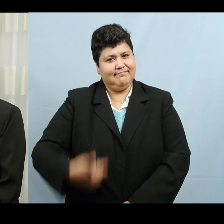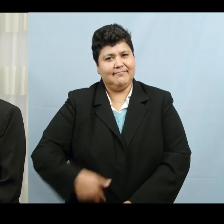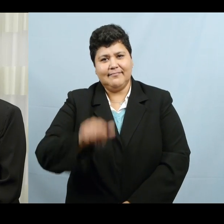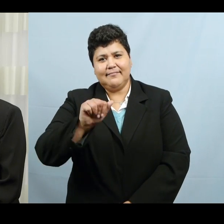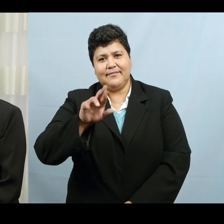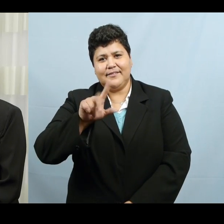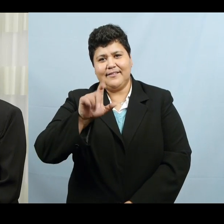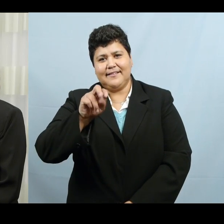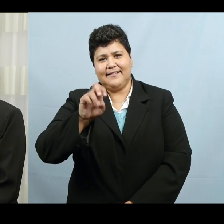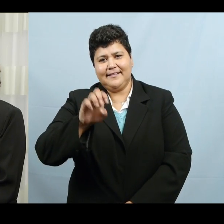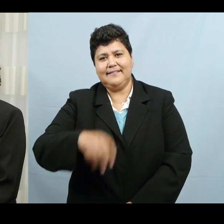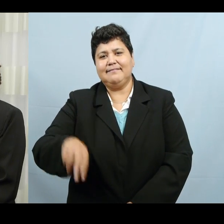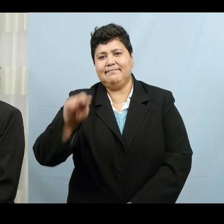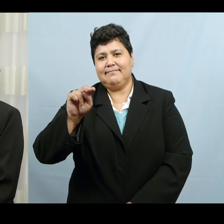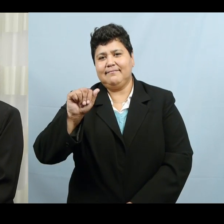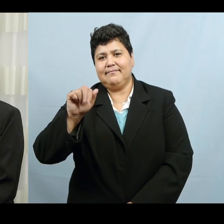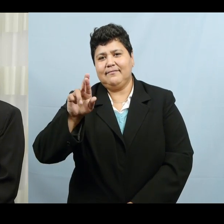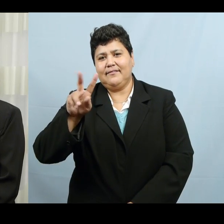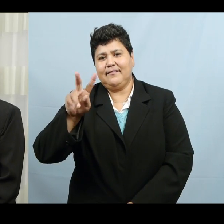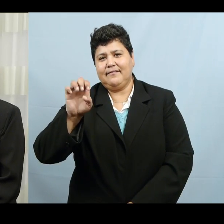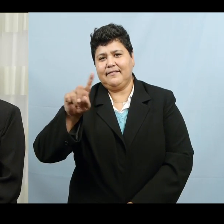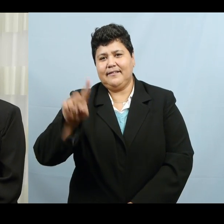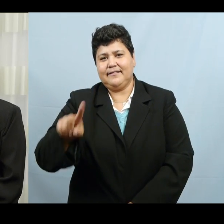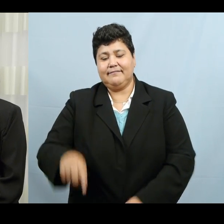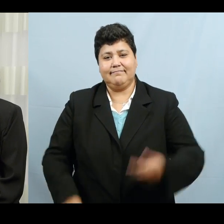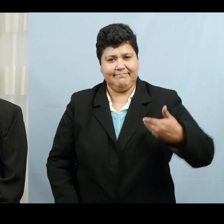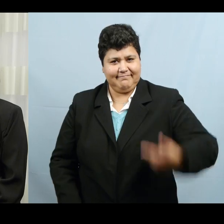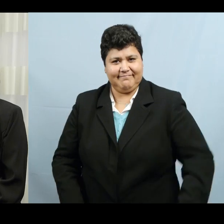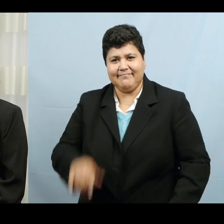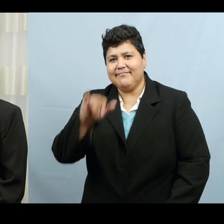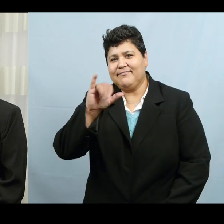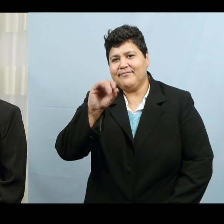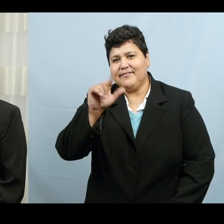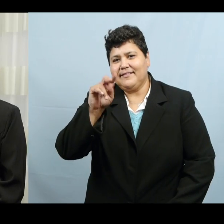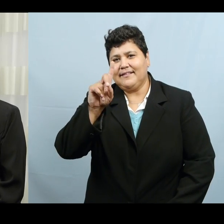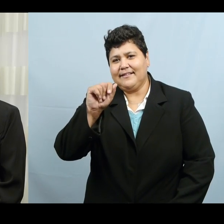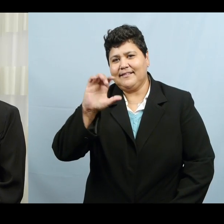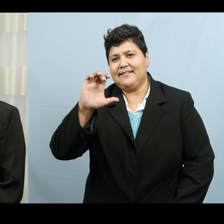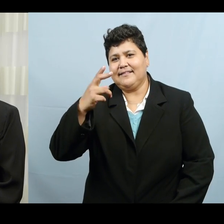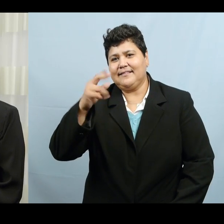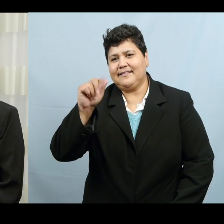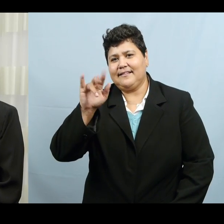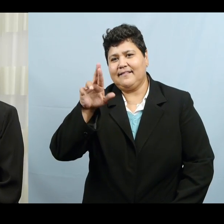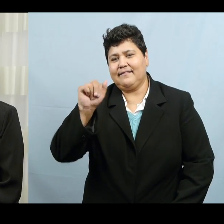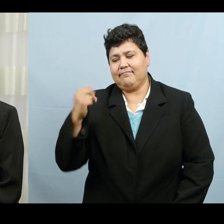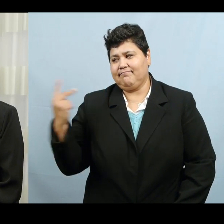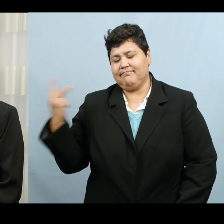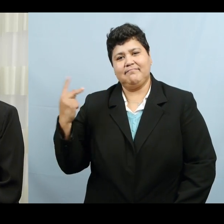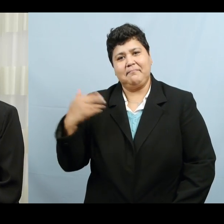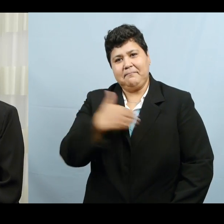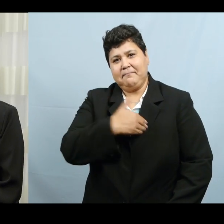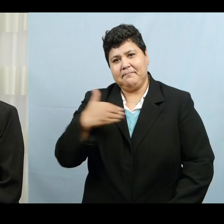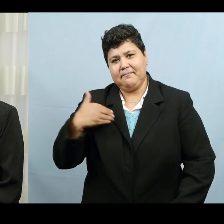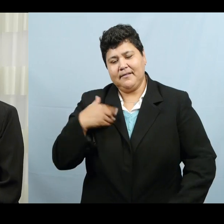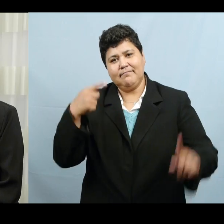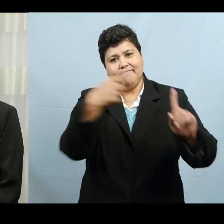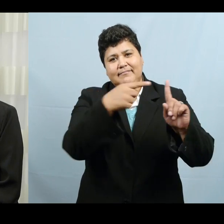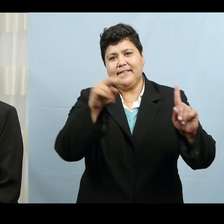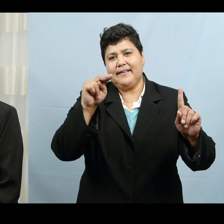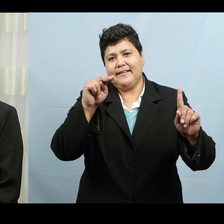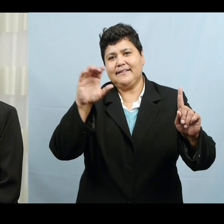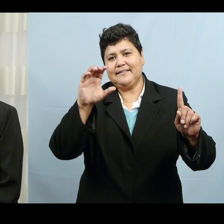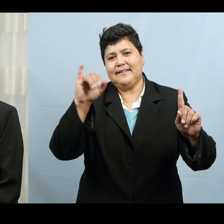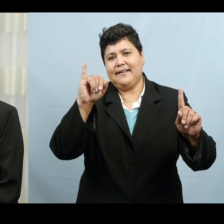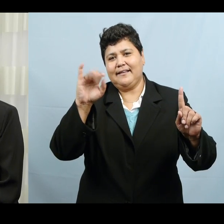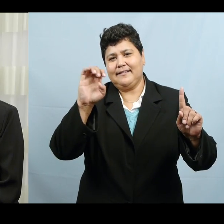Welcome. My name is Arlene Narvaez. And I'm Yolanda Chavira, and we are members of the NCIEC